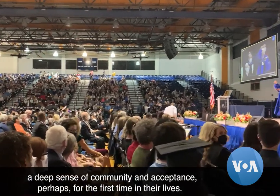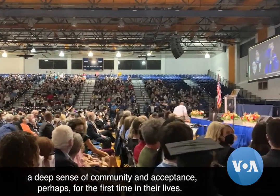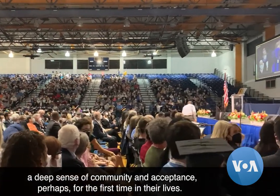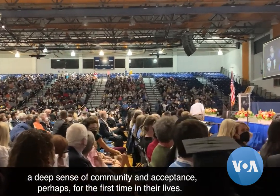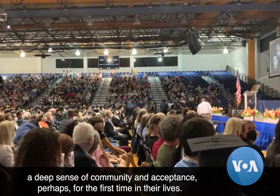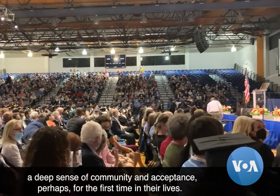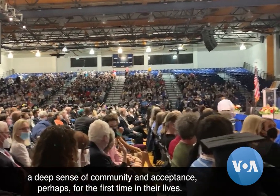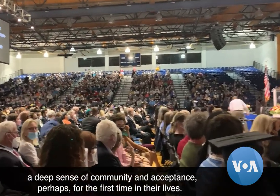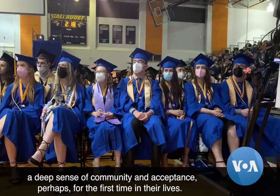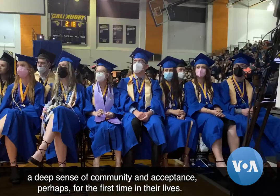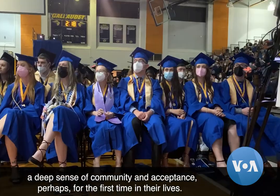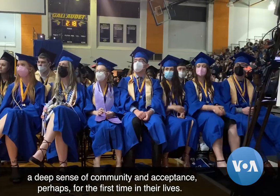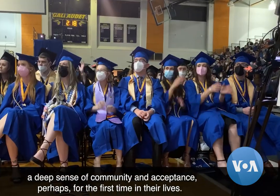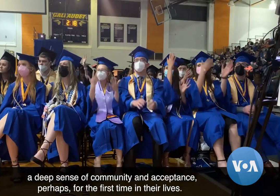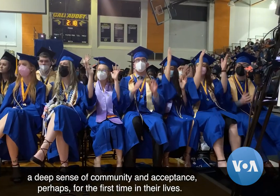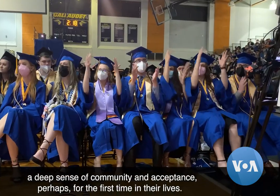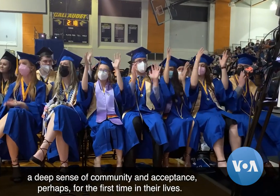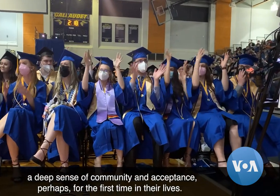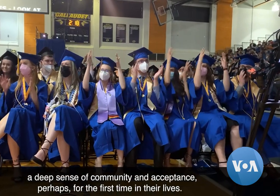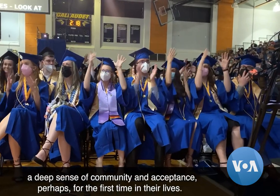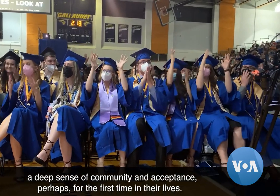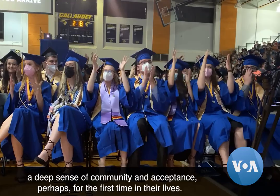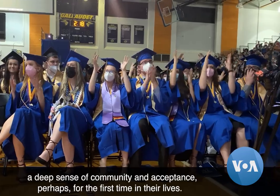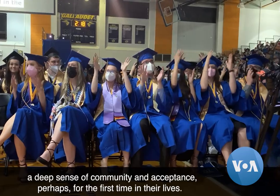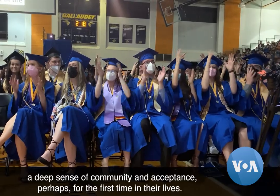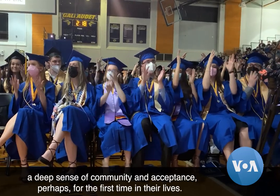community and acceptance, perhaps for the first time in their lives.